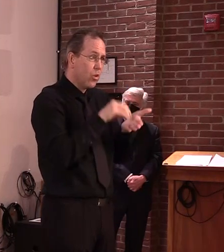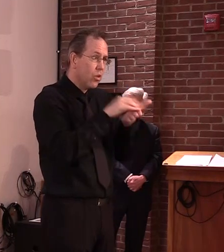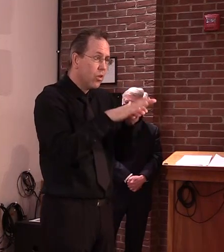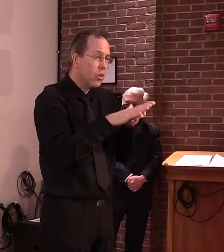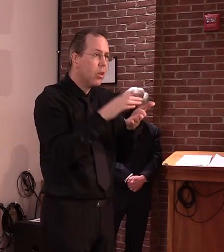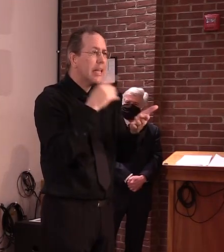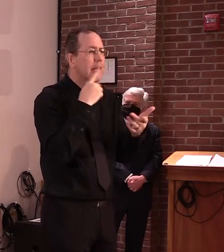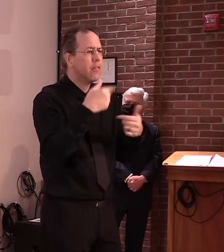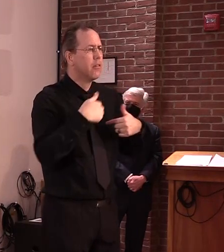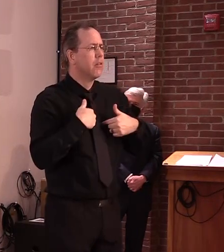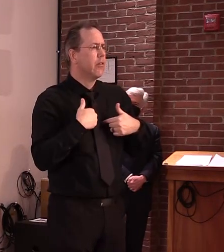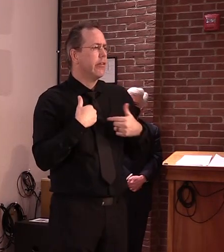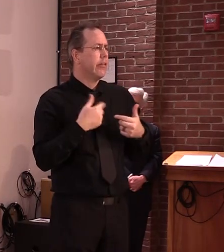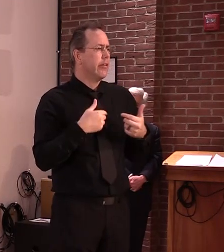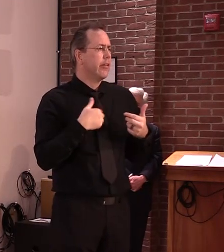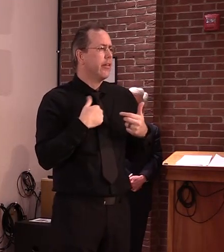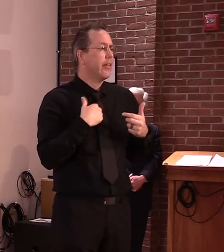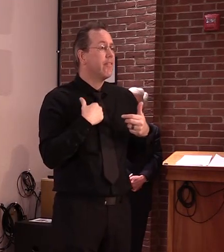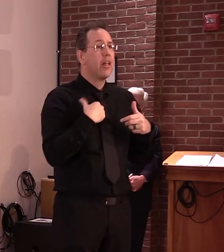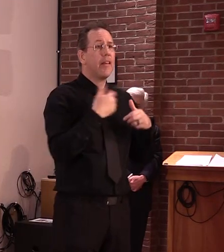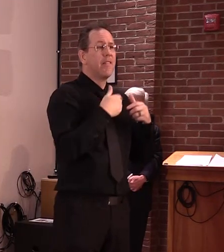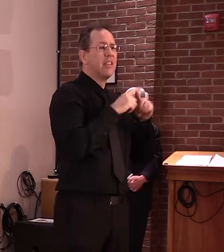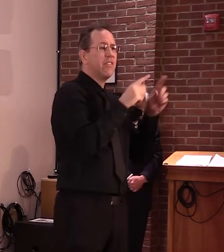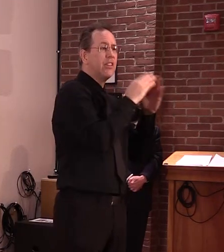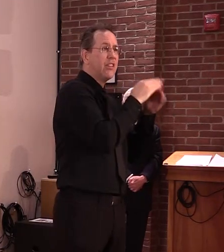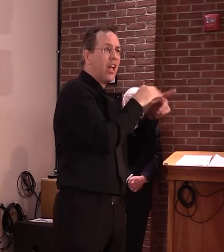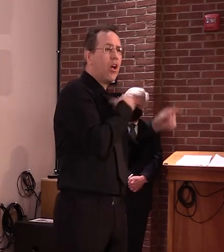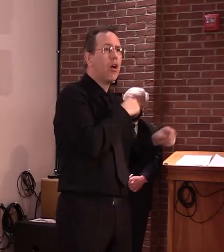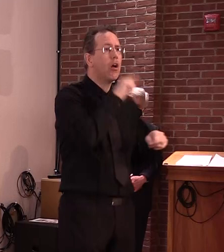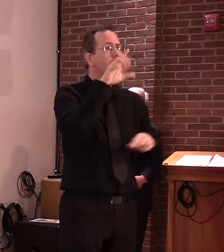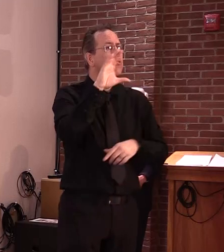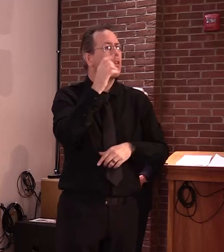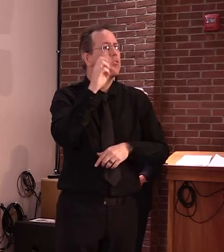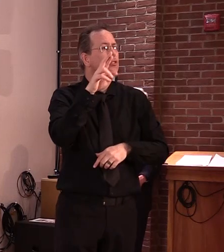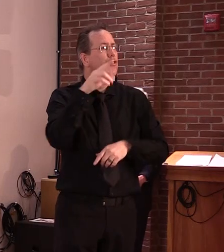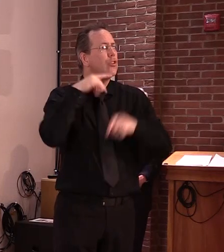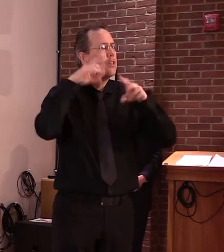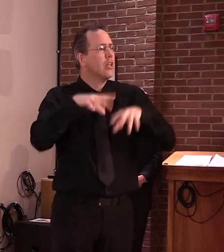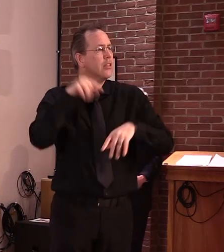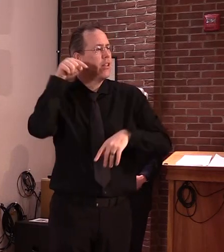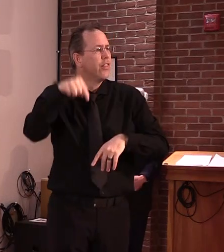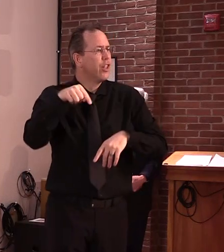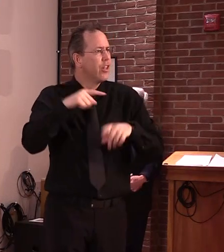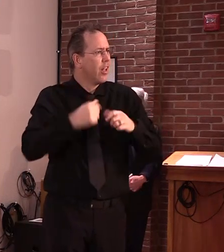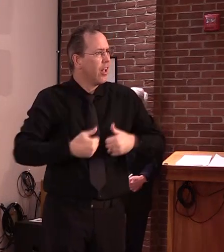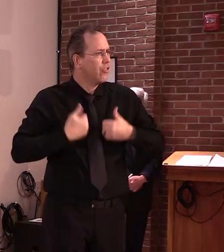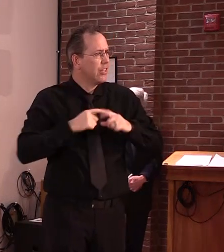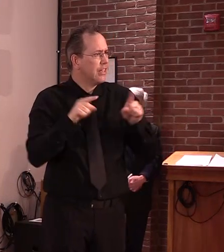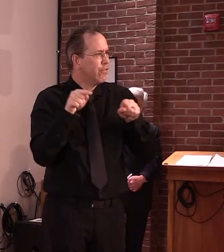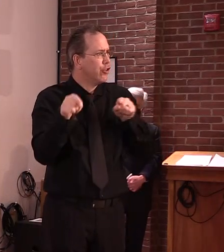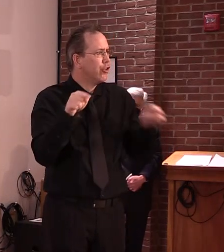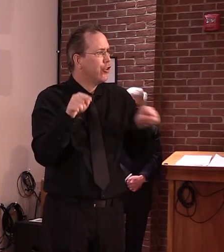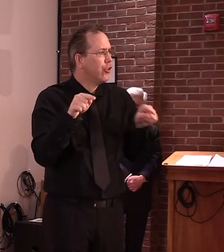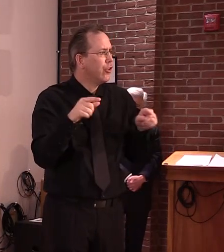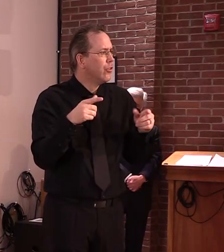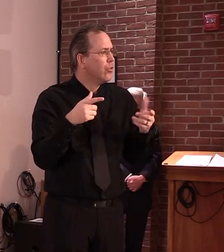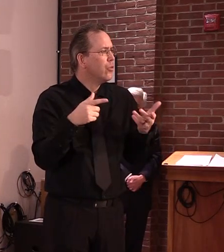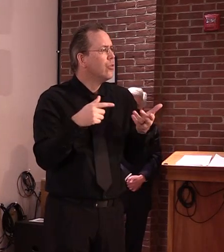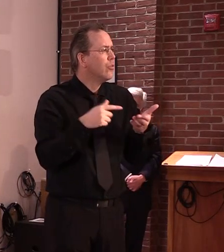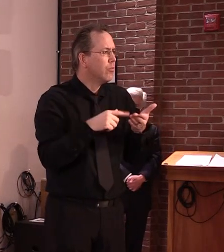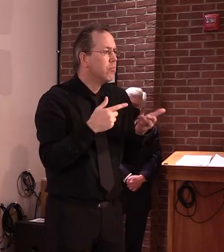an issue in Franklin County where Georgia does not have its own post office, either does